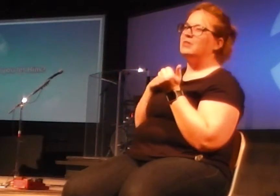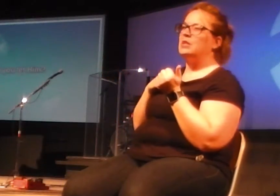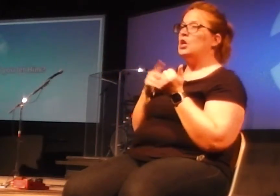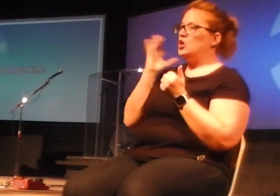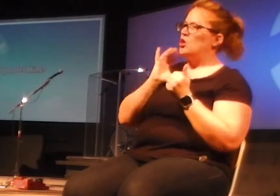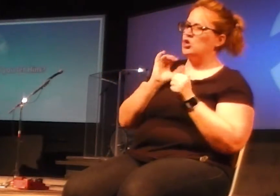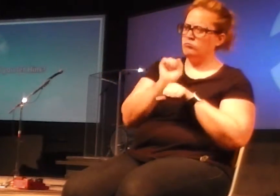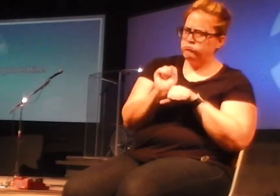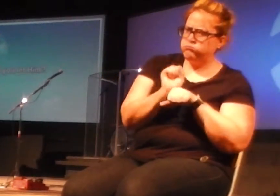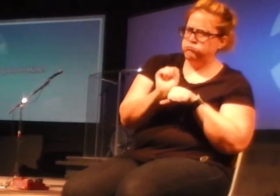your life.